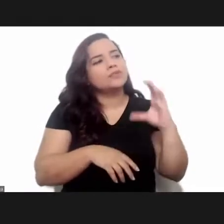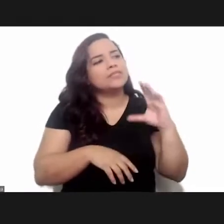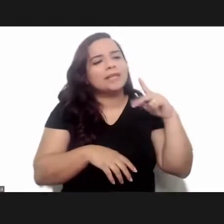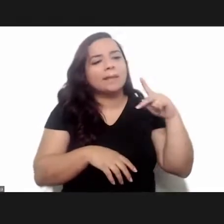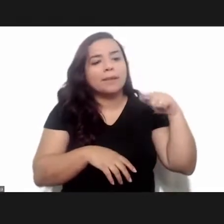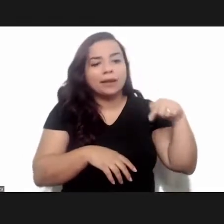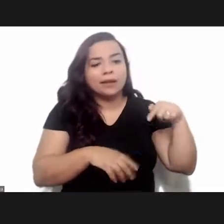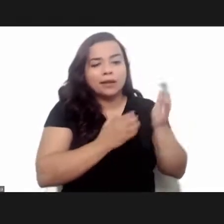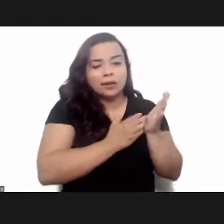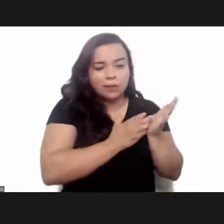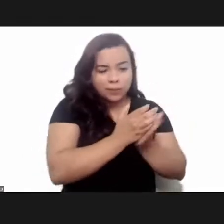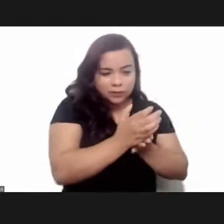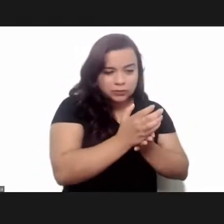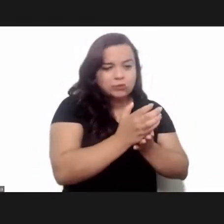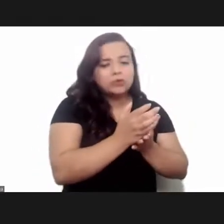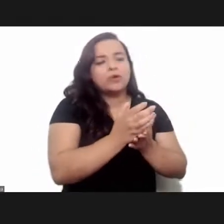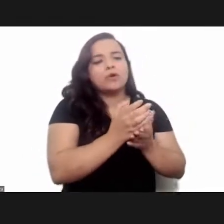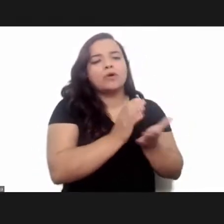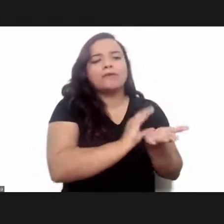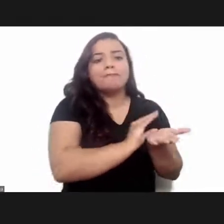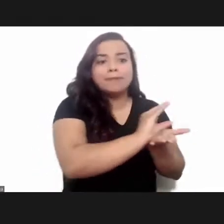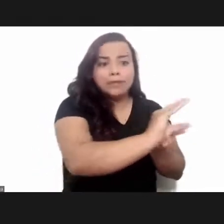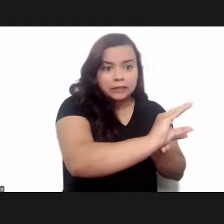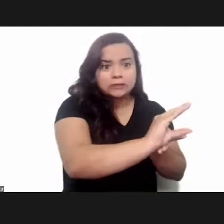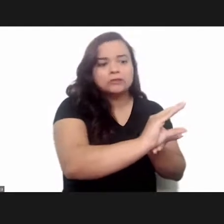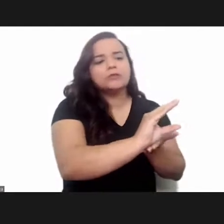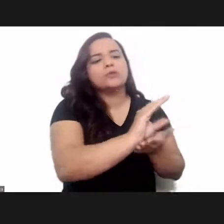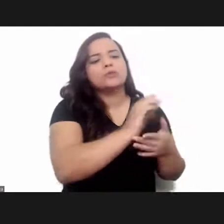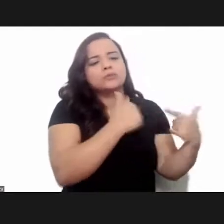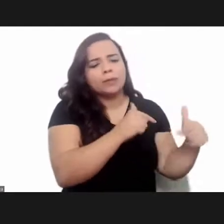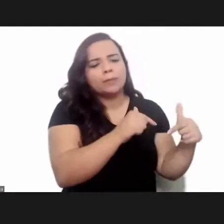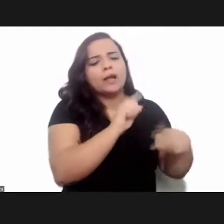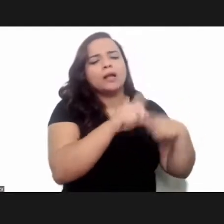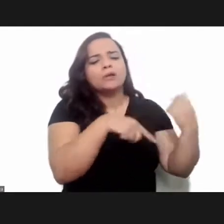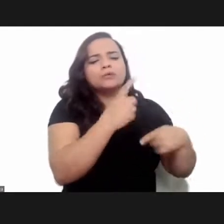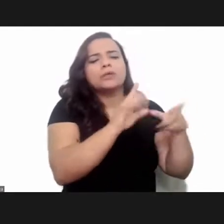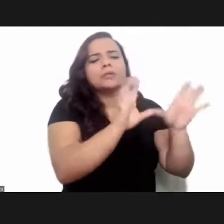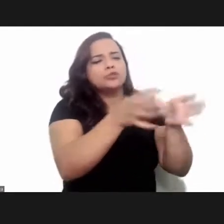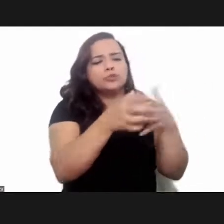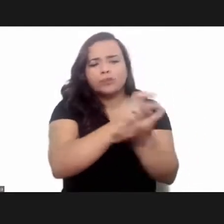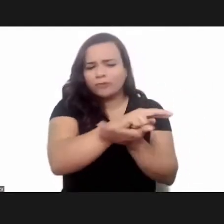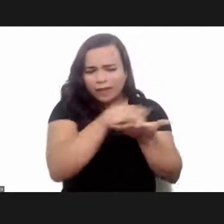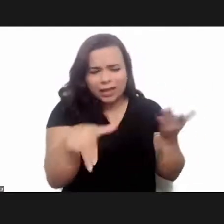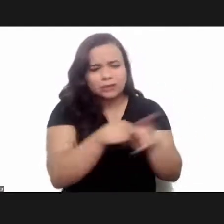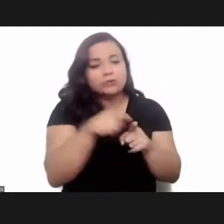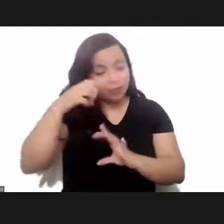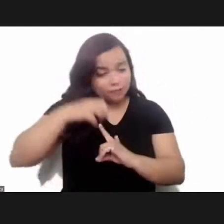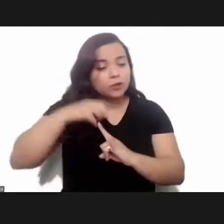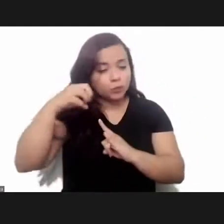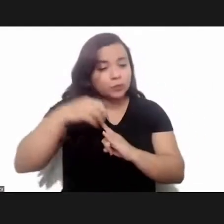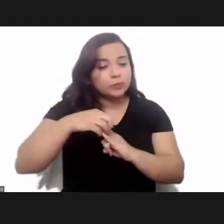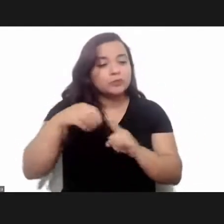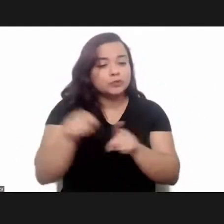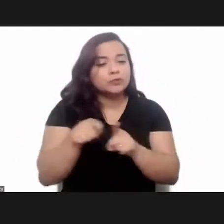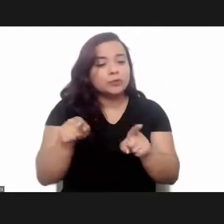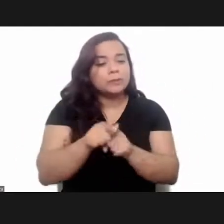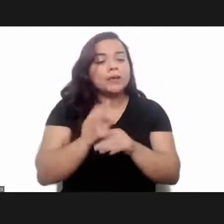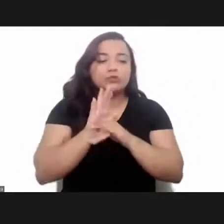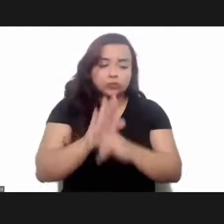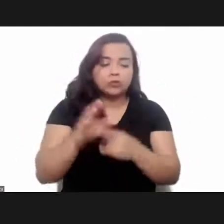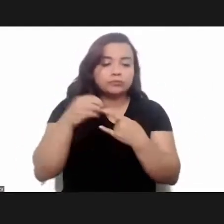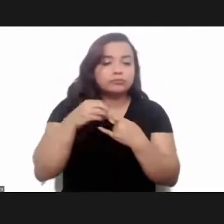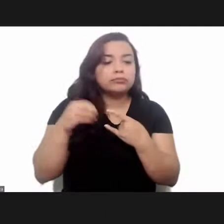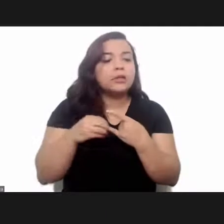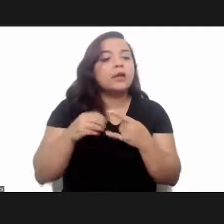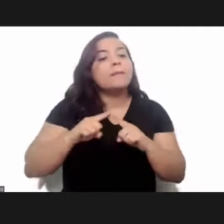cnpq worked initially some international agencies and few crews contributed with some funding but the result was that